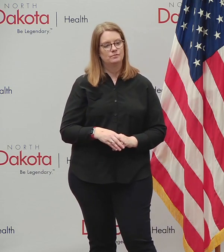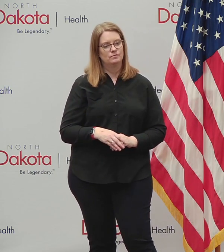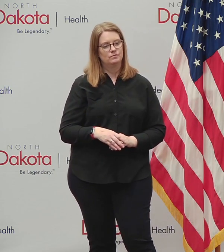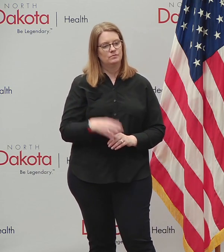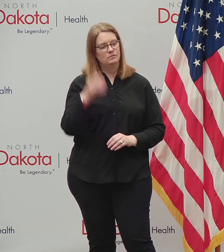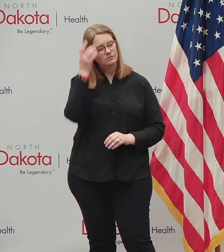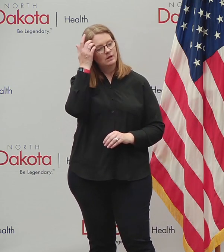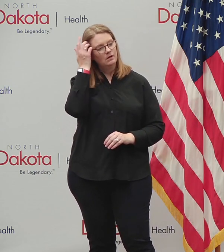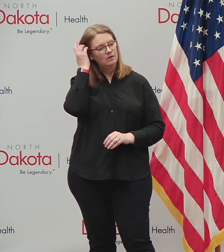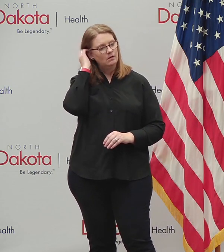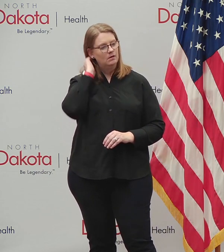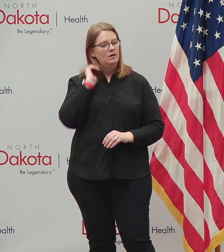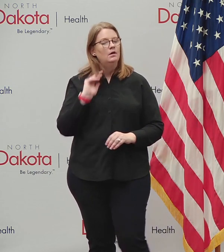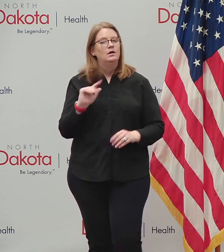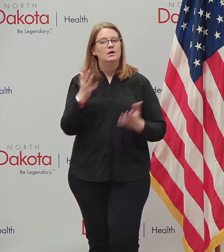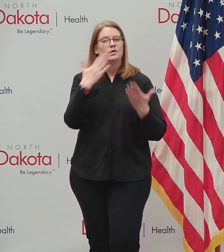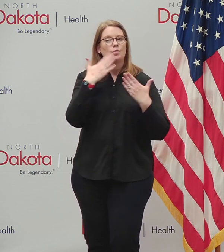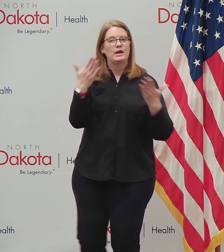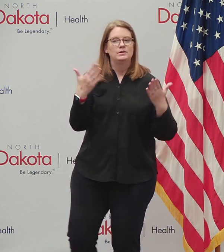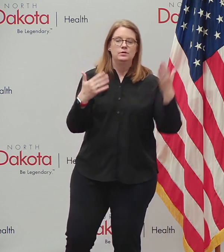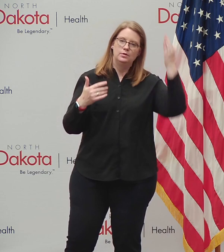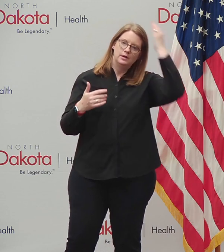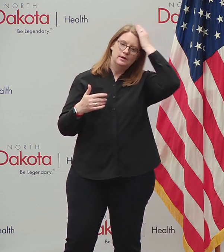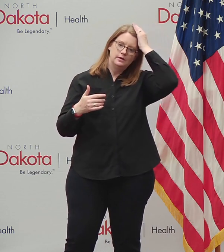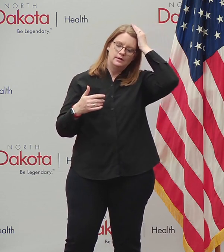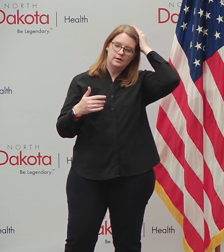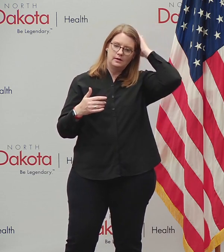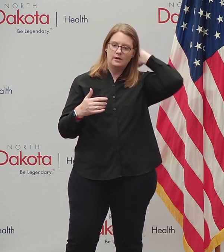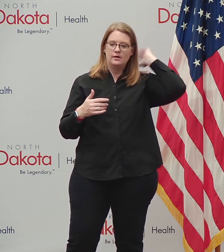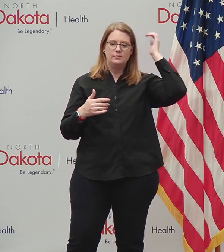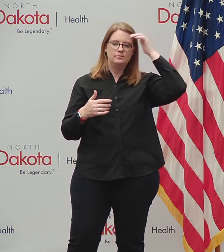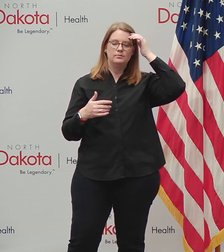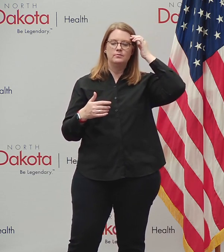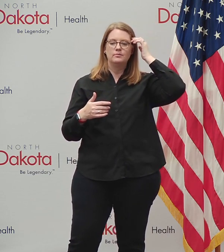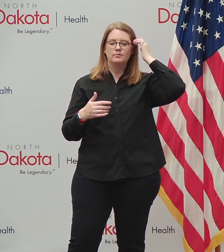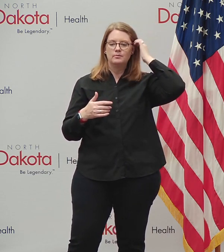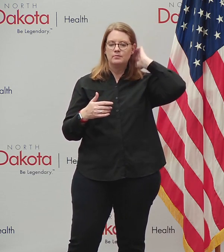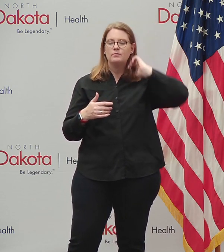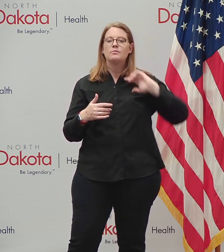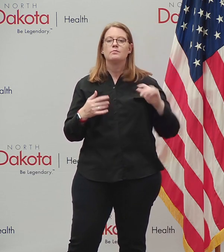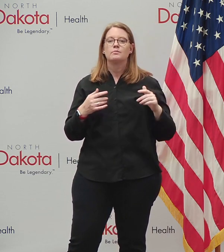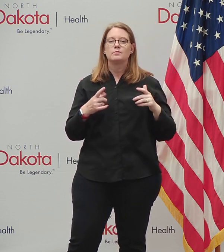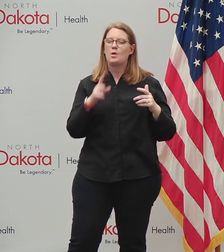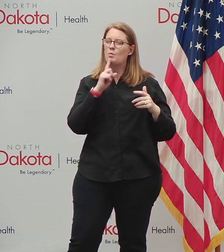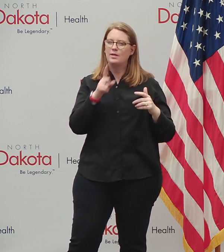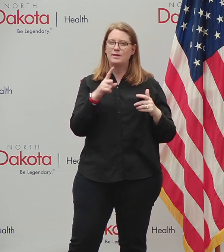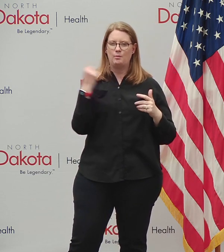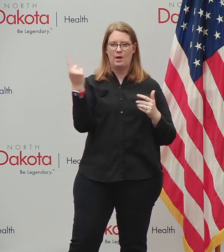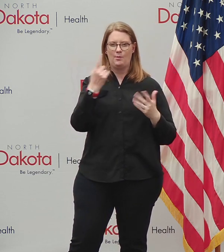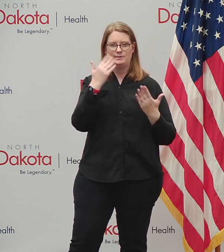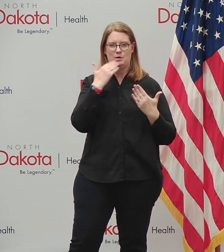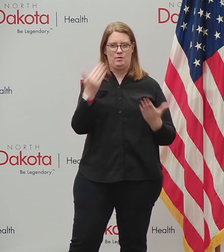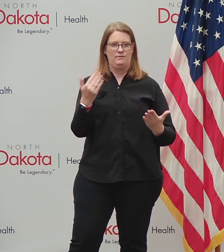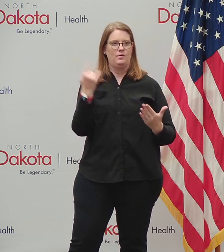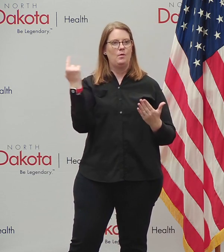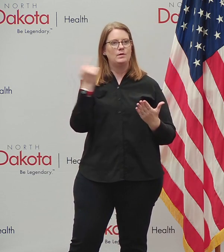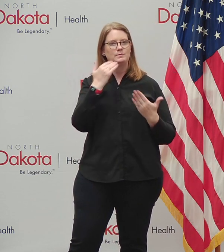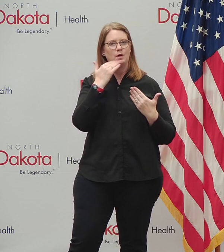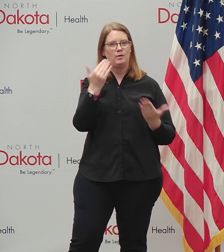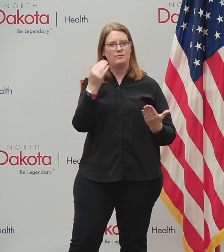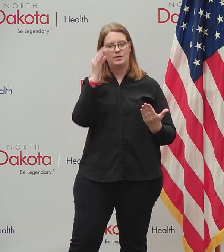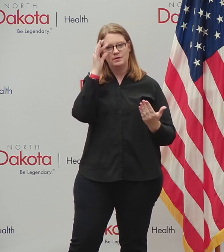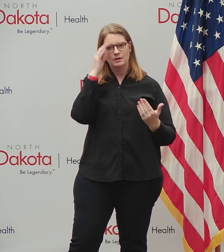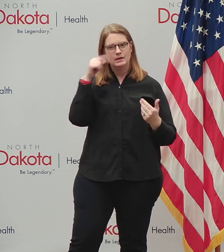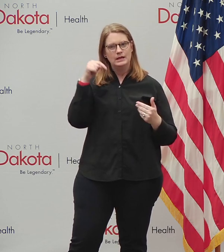On a gratitude section that we have for today, of course, we can always be grateful that, as Americans,